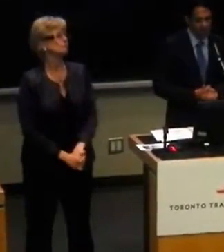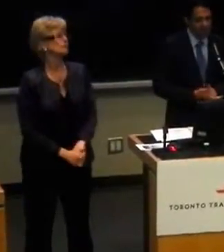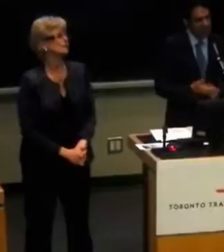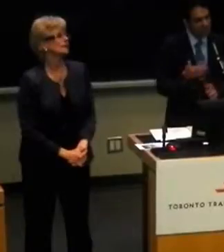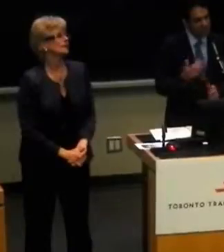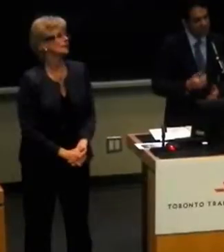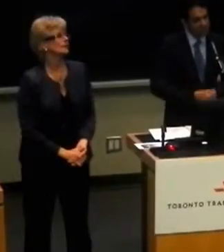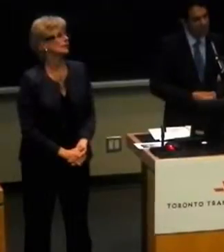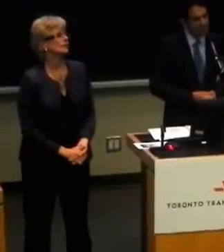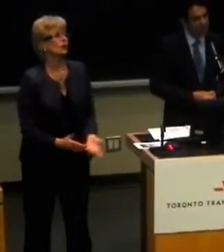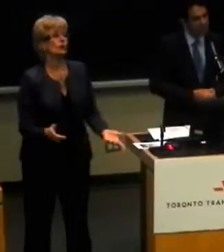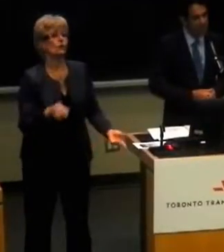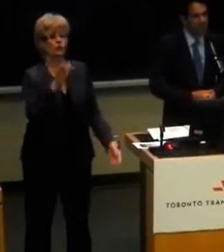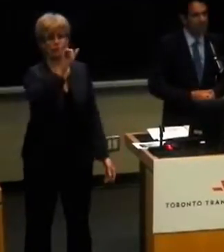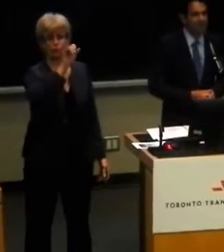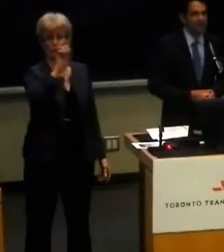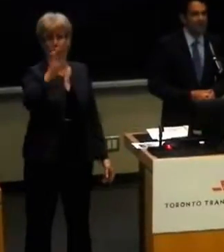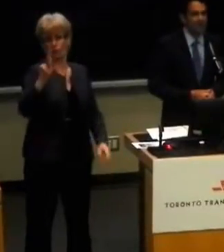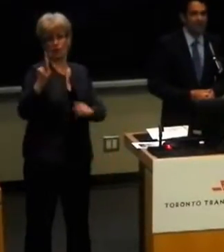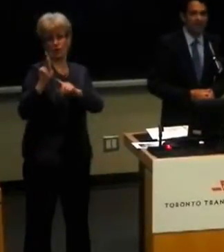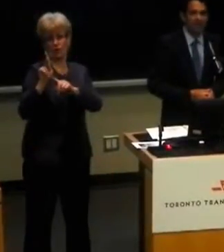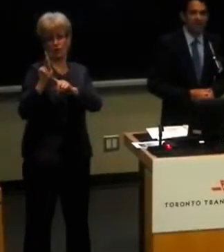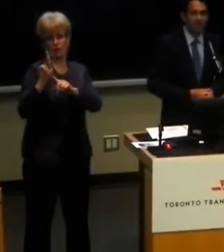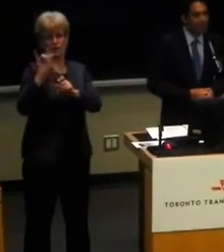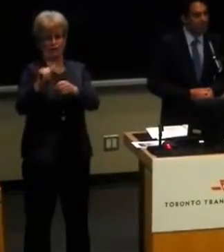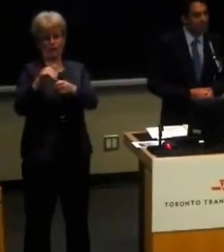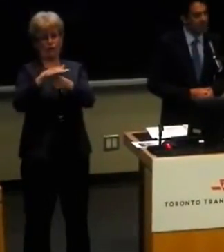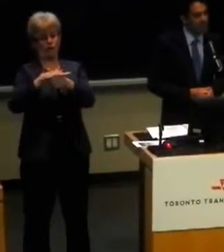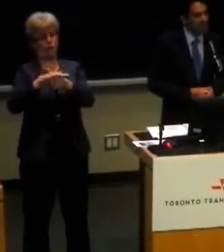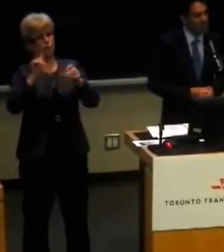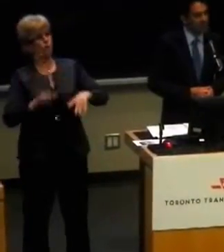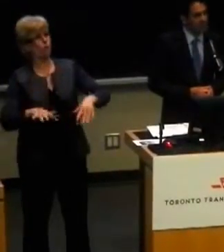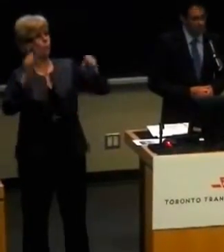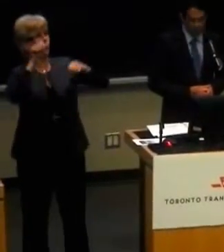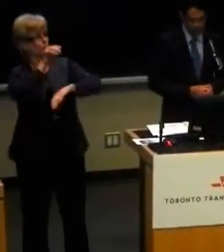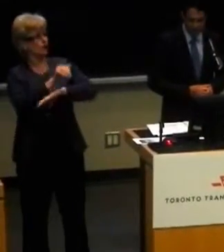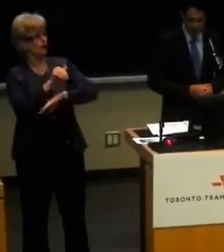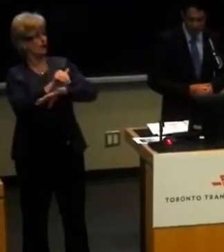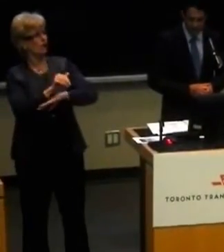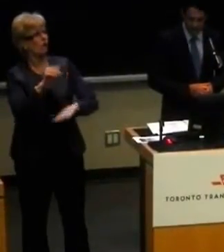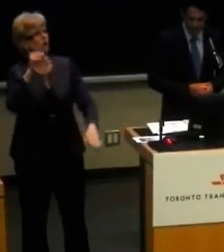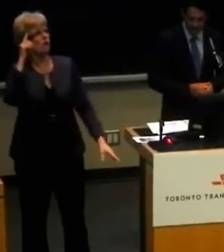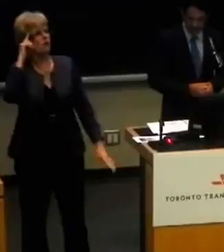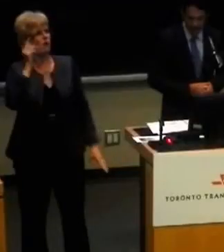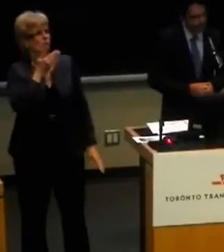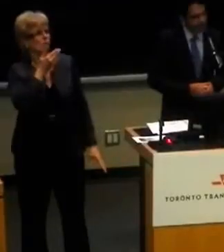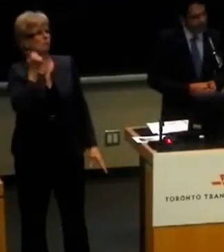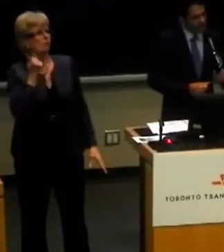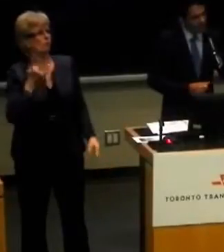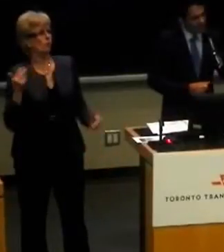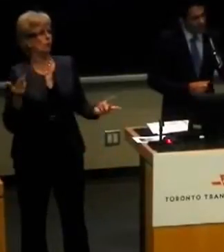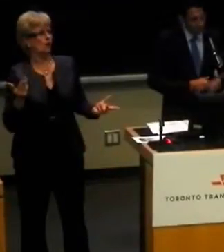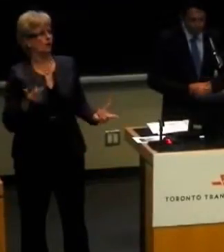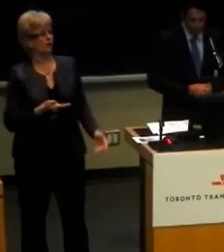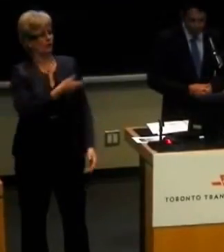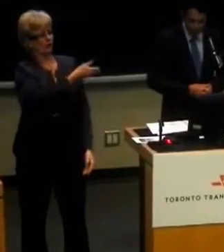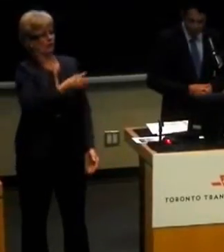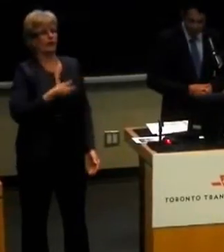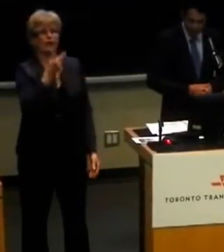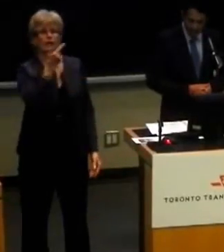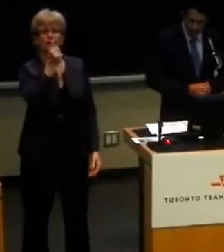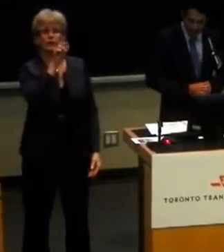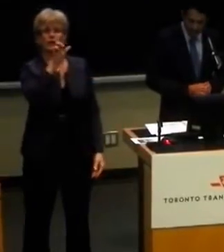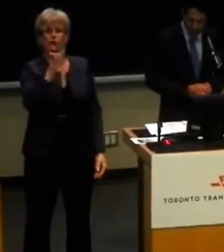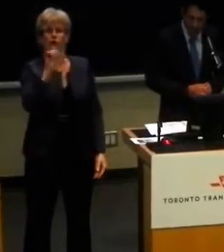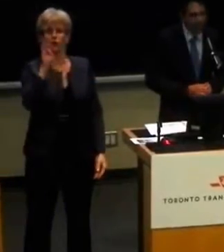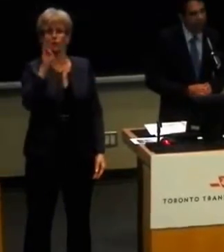So since York is of course the location and the host of tonight's event, we thought we would begin by inviting Mr. Gary Brewer,